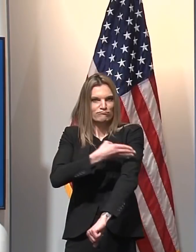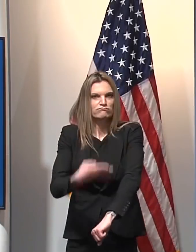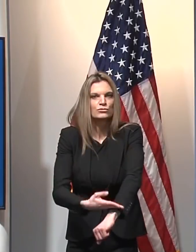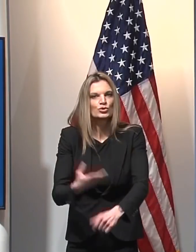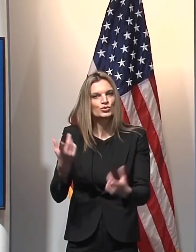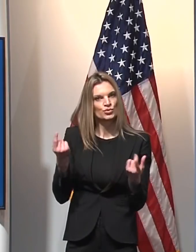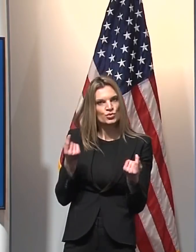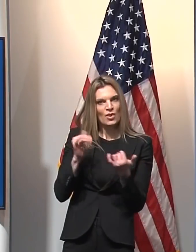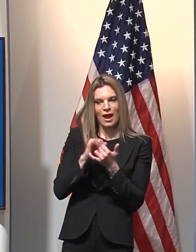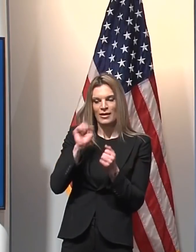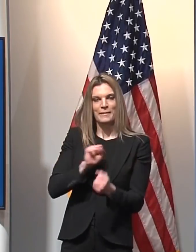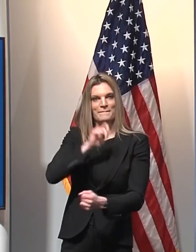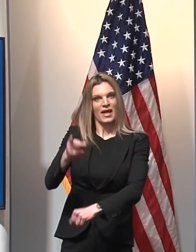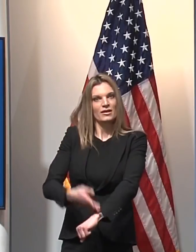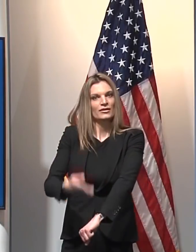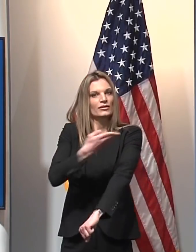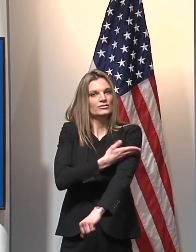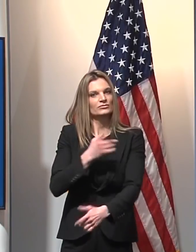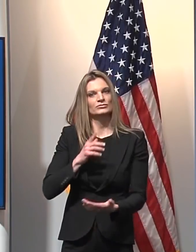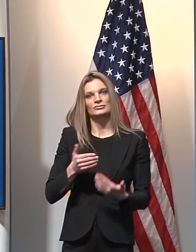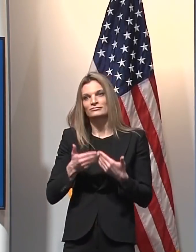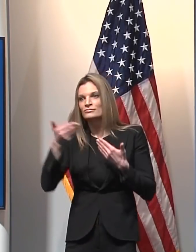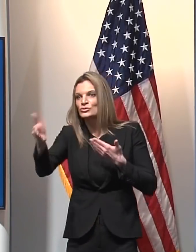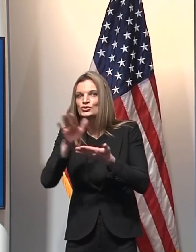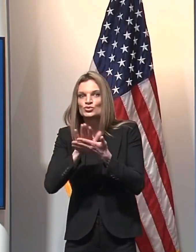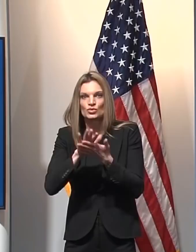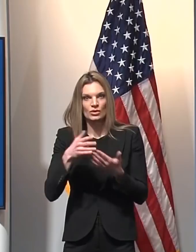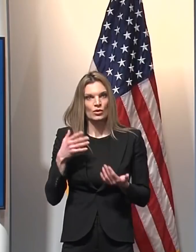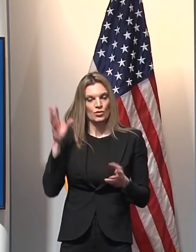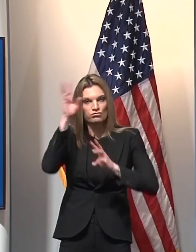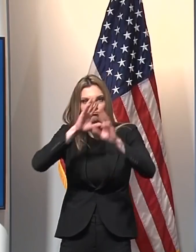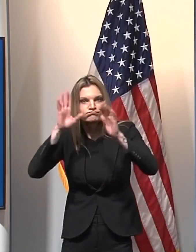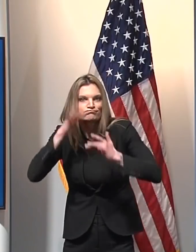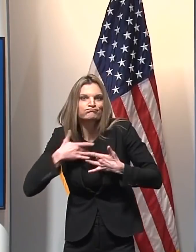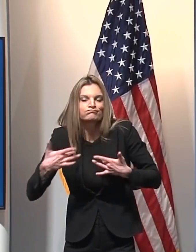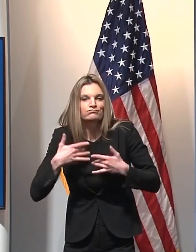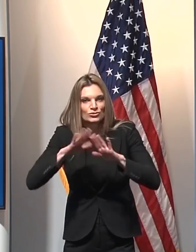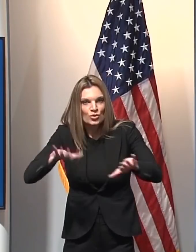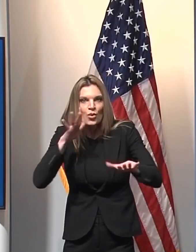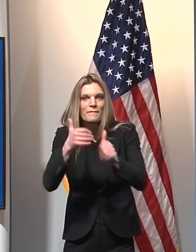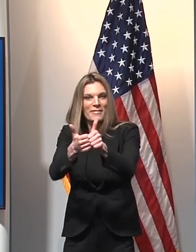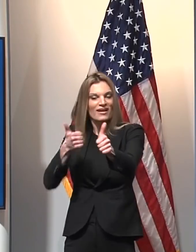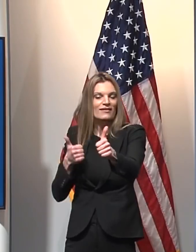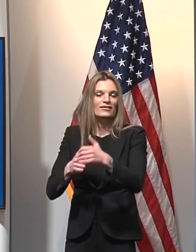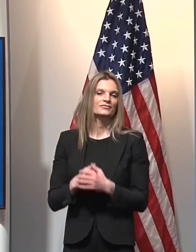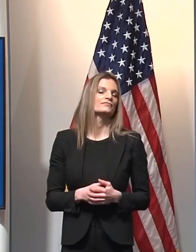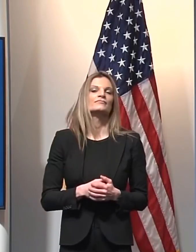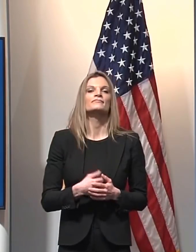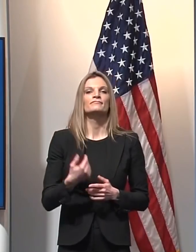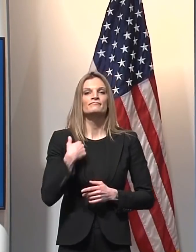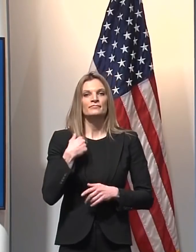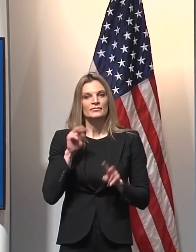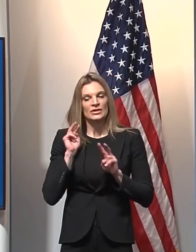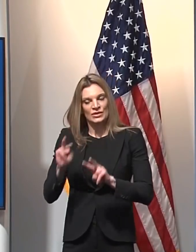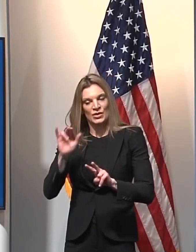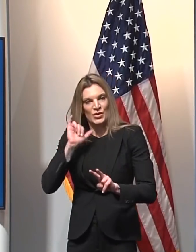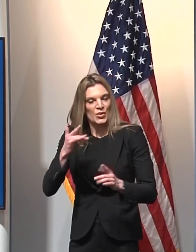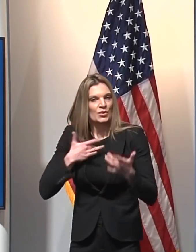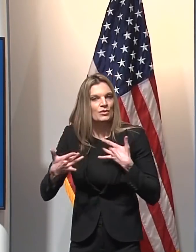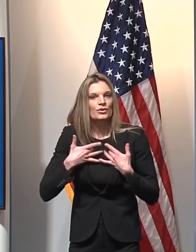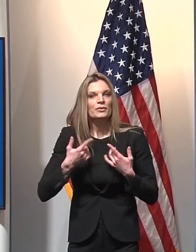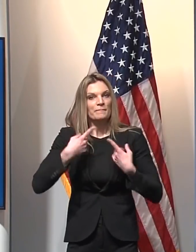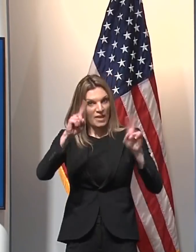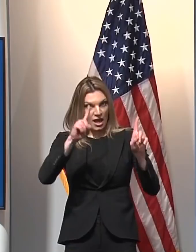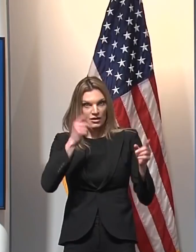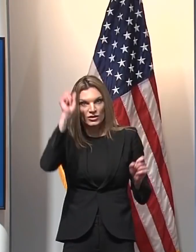children are prepared for the next step in their educational journey. That's why I was pleased when the government announced the formation of the Student Recovery